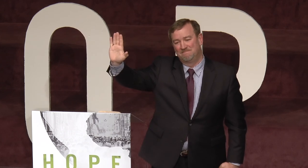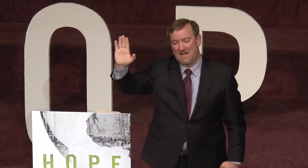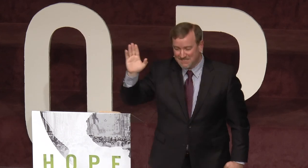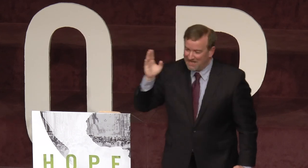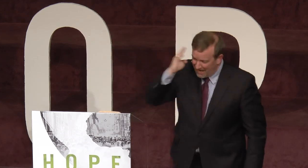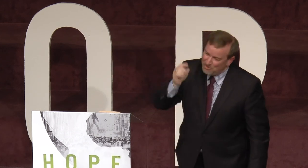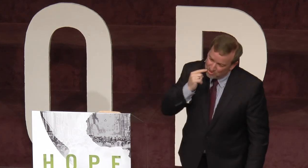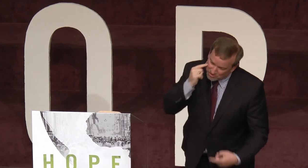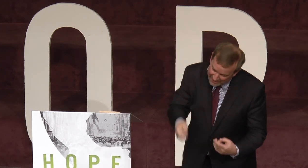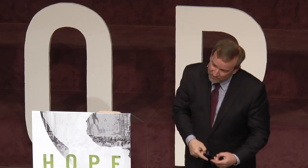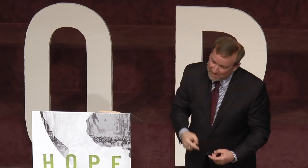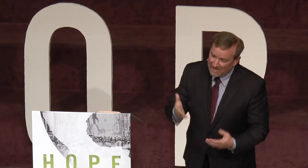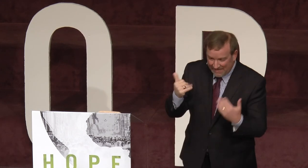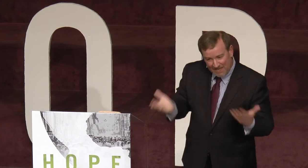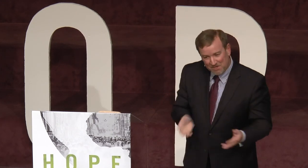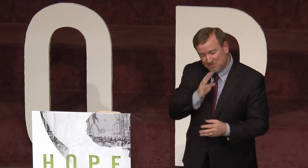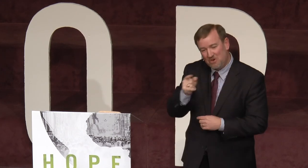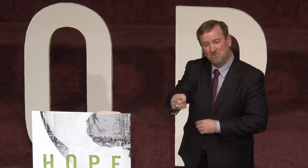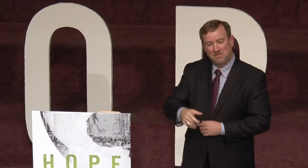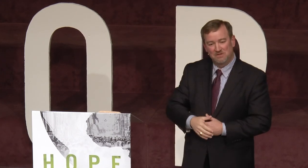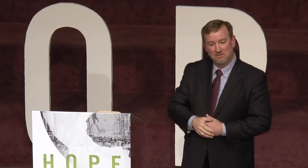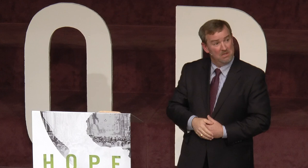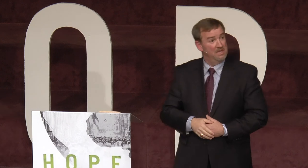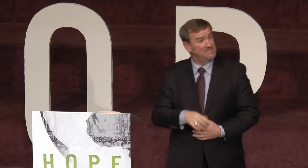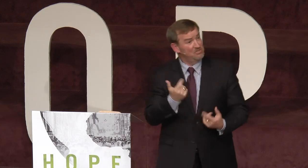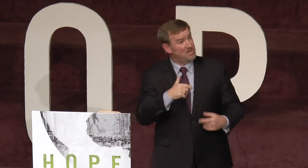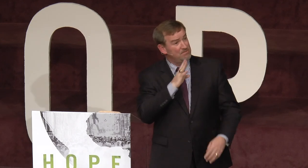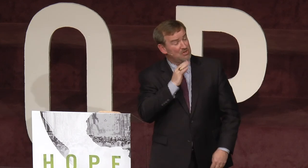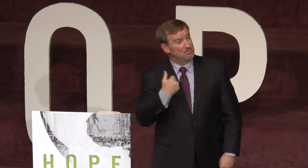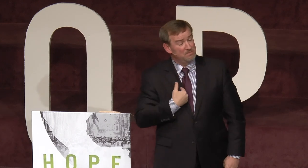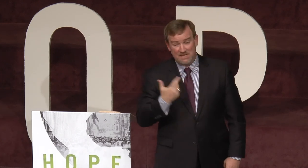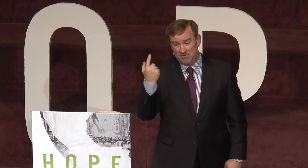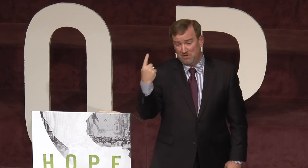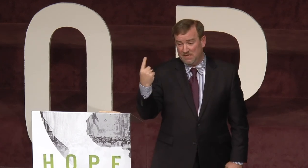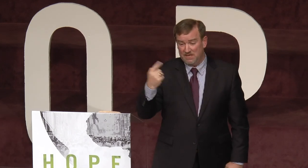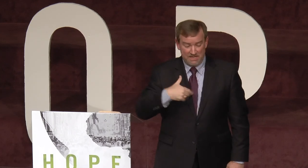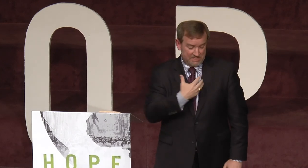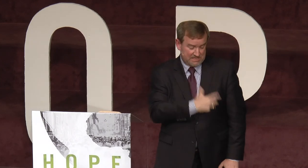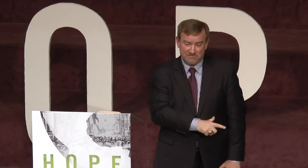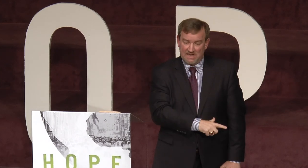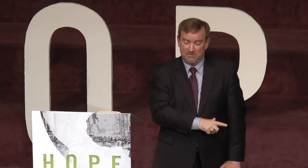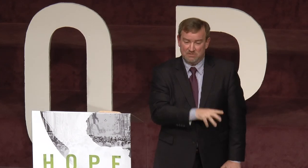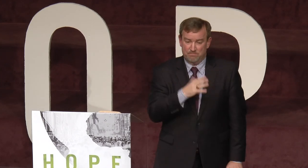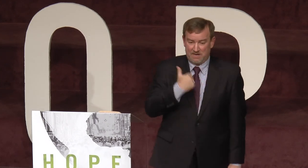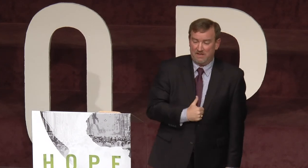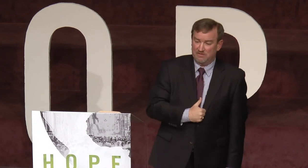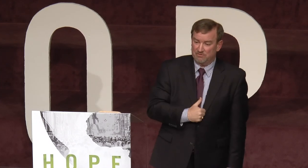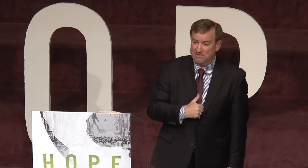I said, I know you're deaf. I came here to talk with you. He said, you came to talk with me. He had one hand. His left side was paralyzed from the